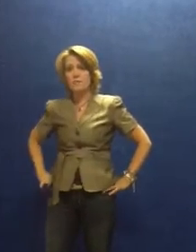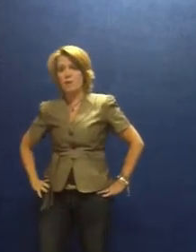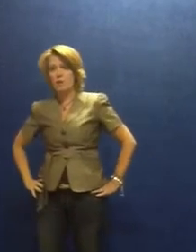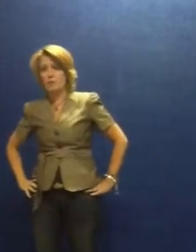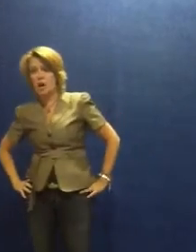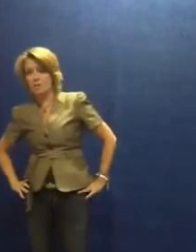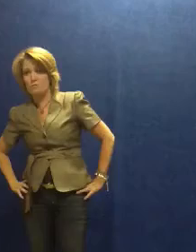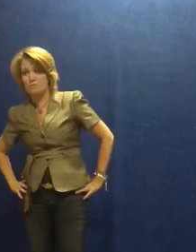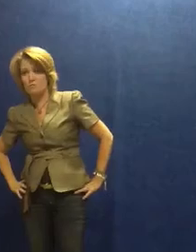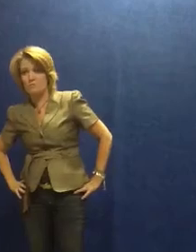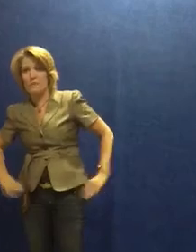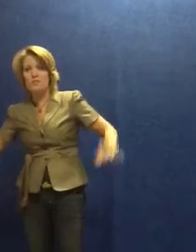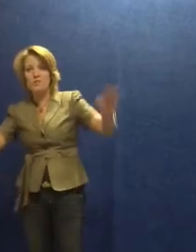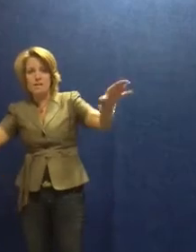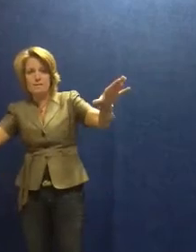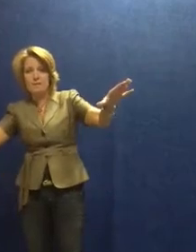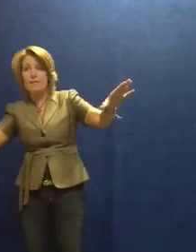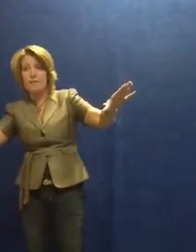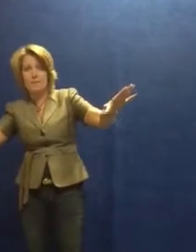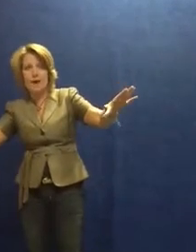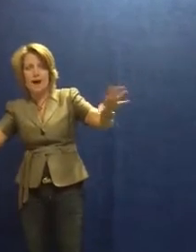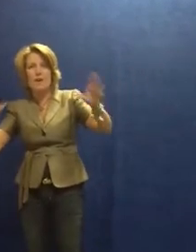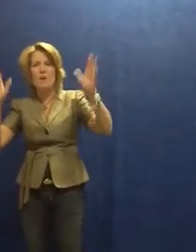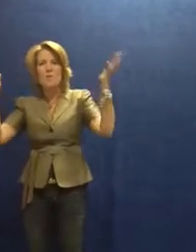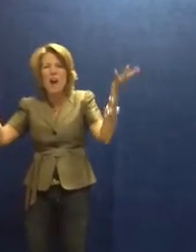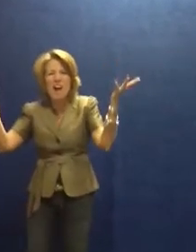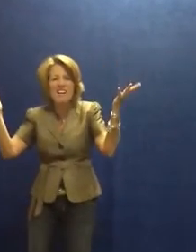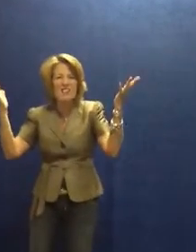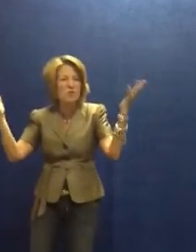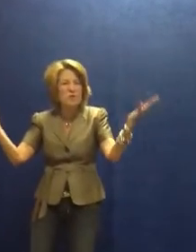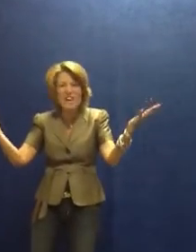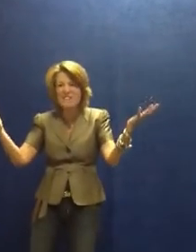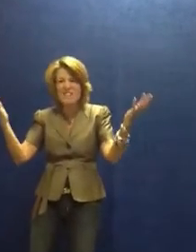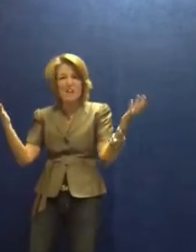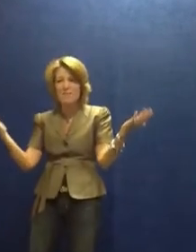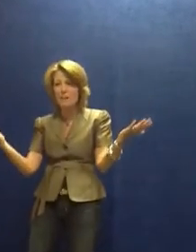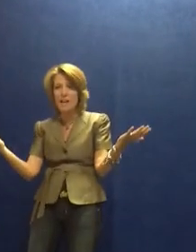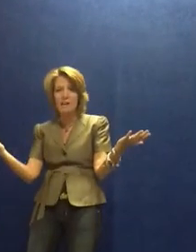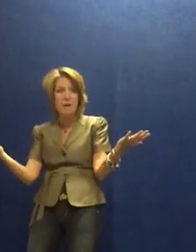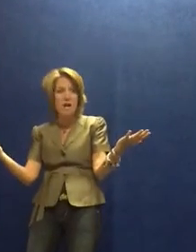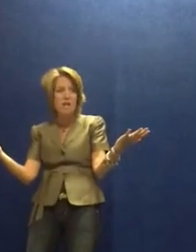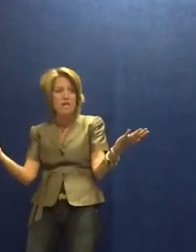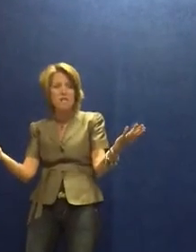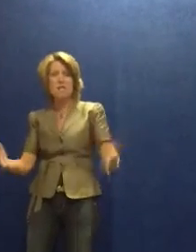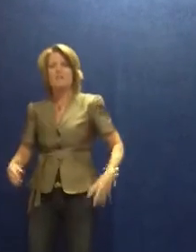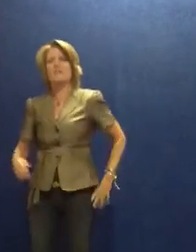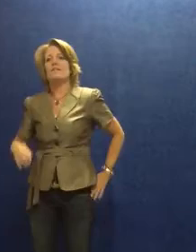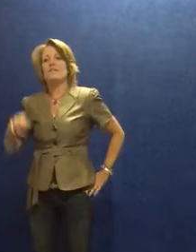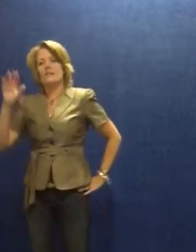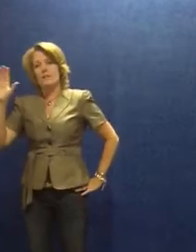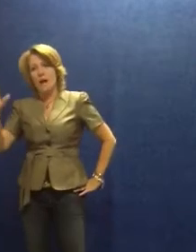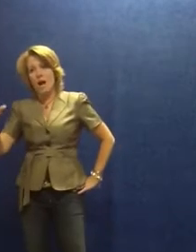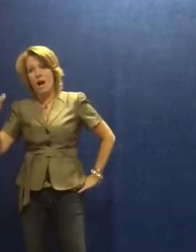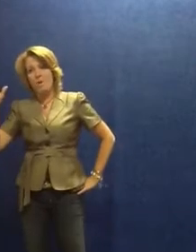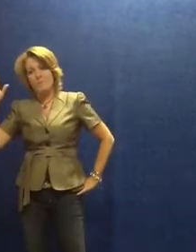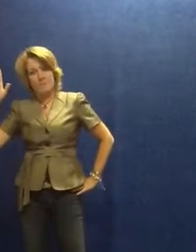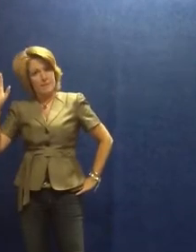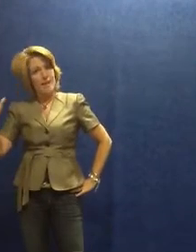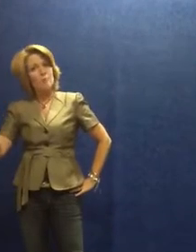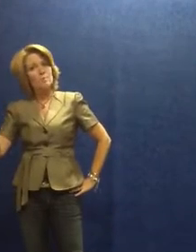$300. Jason, in the back. What? Are you crazy? have that kind of money! Now, is that how we